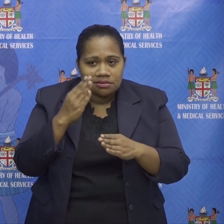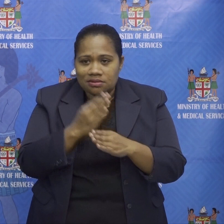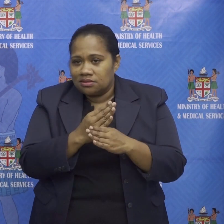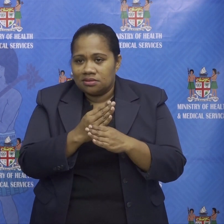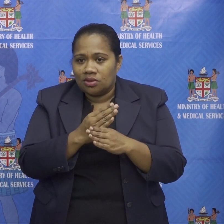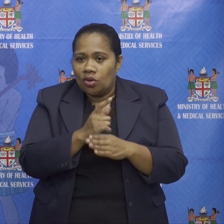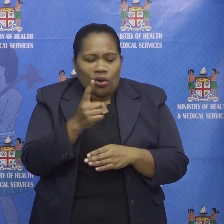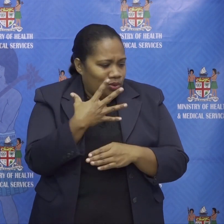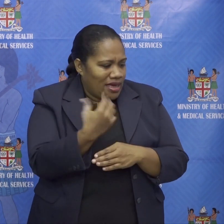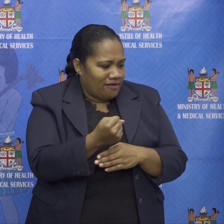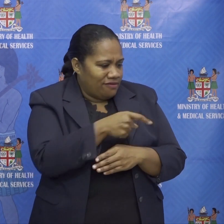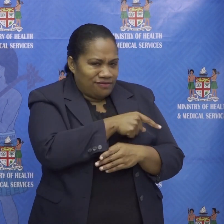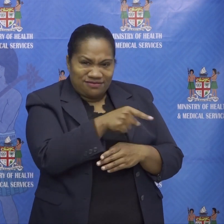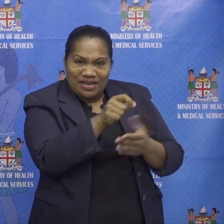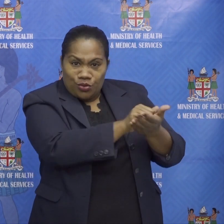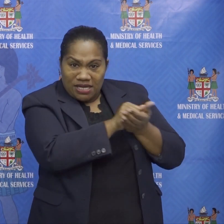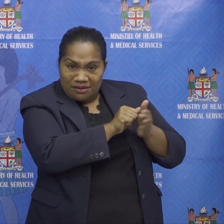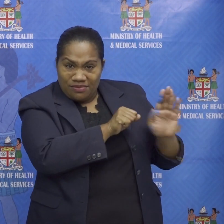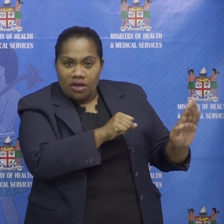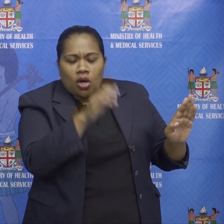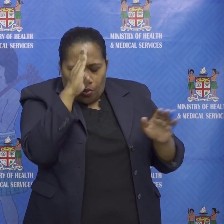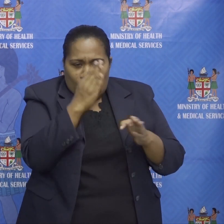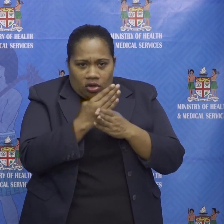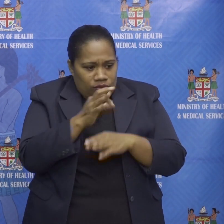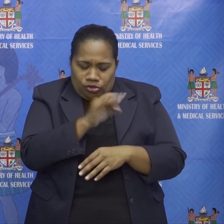all that extra ventilator we're hoping it doesn't get used